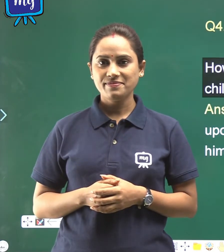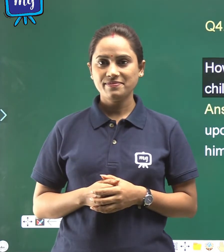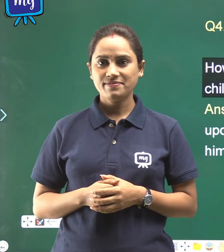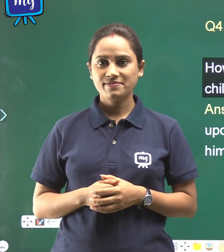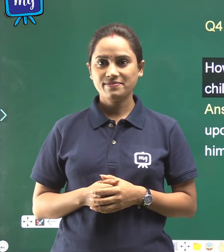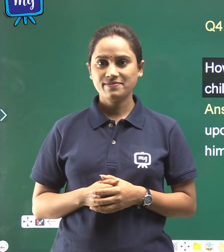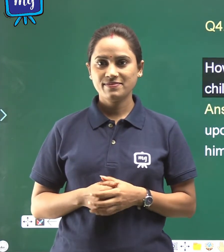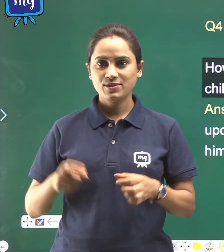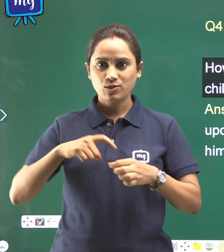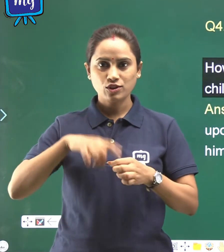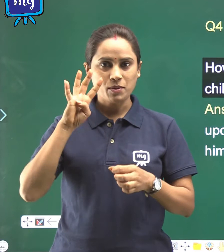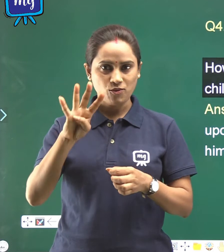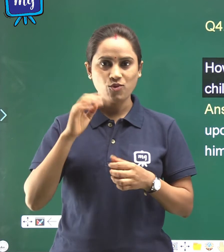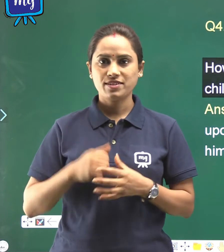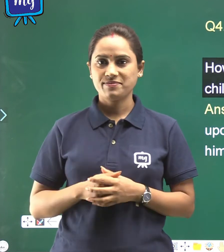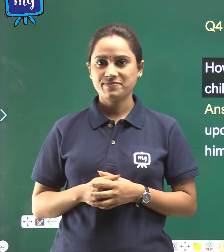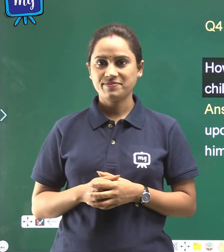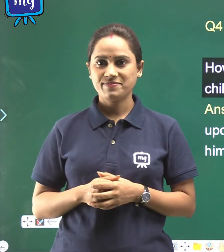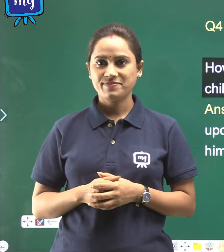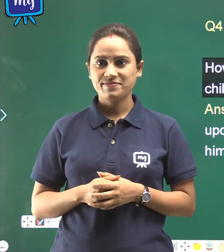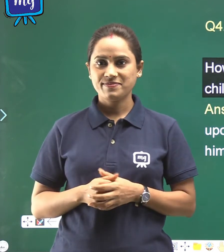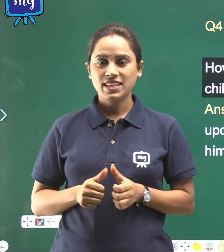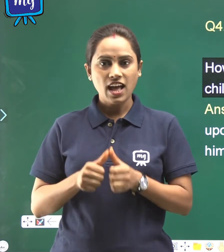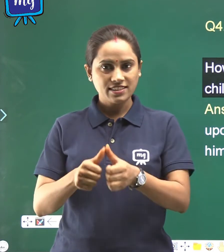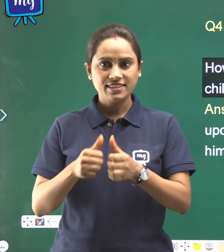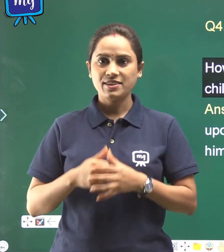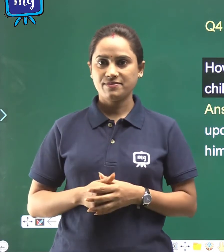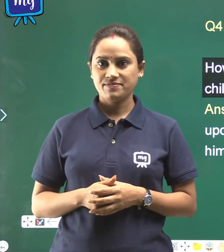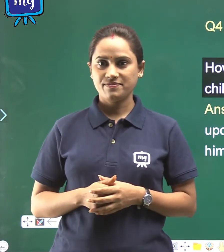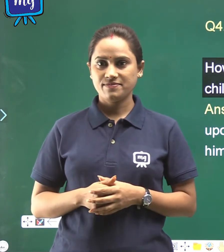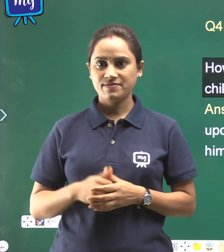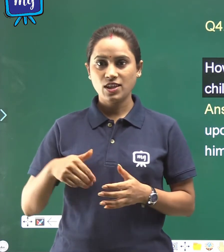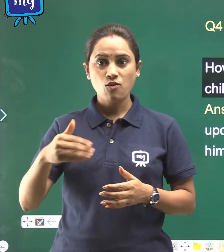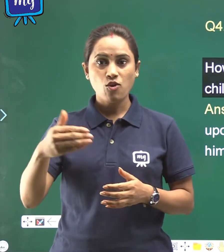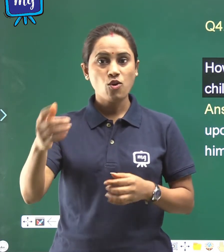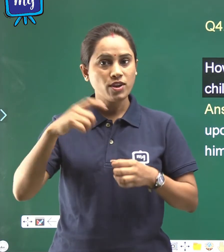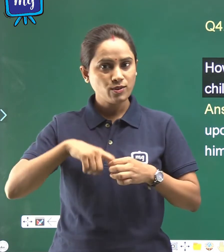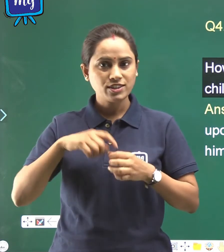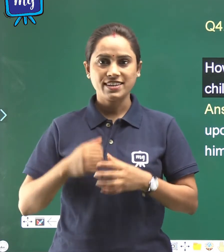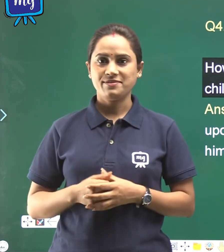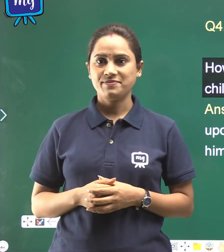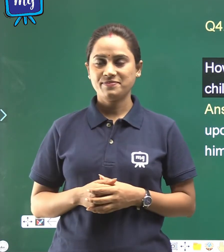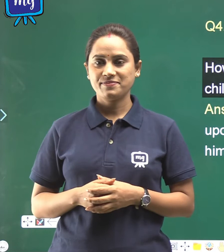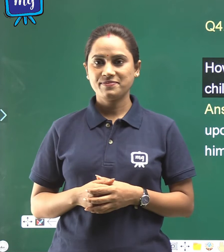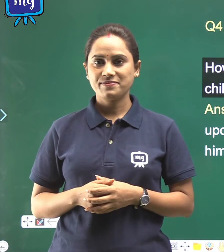Question number 4, answer the following question. Question